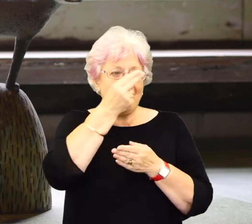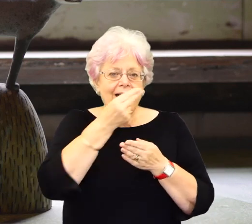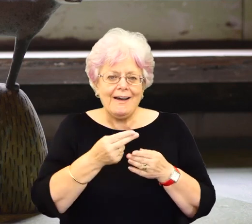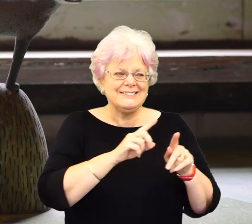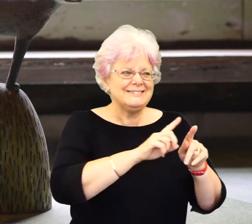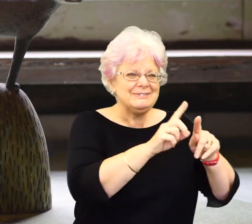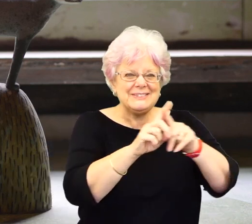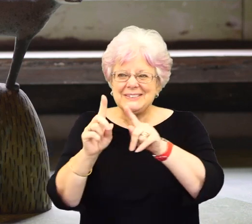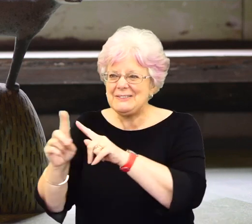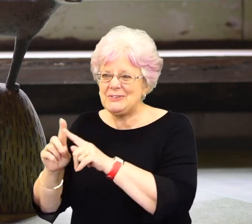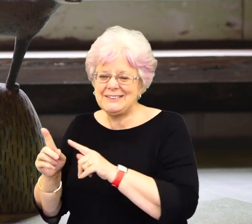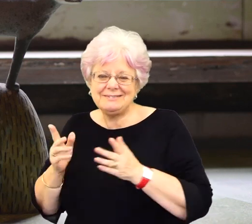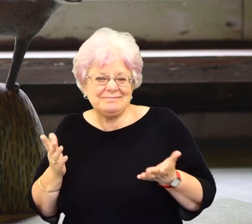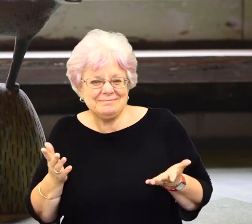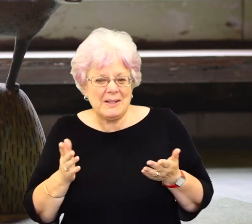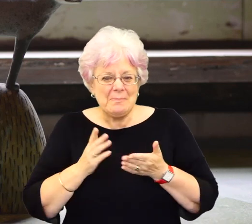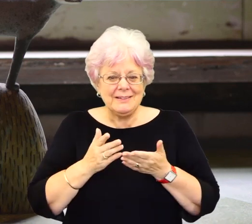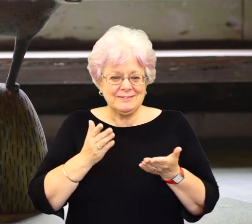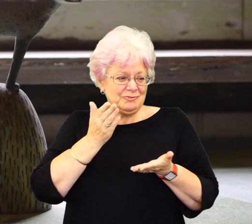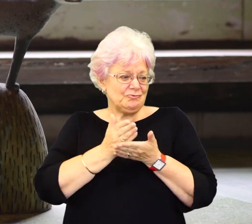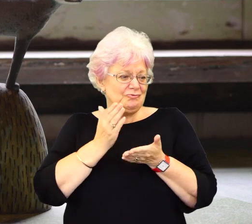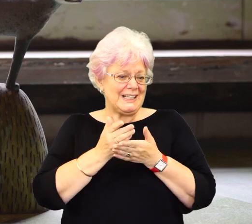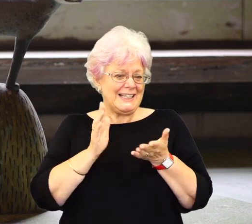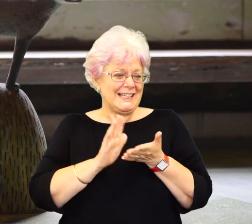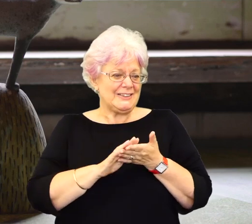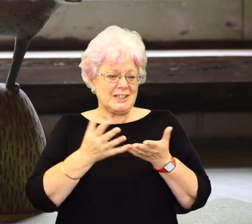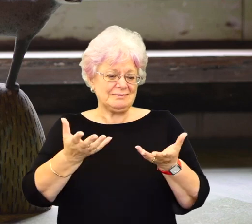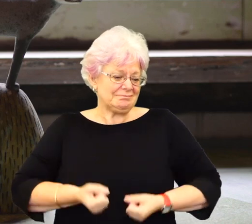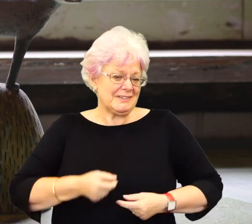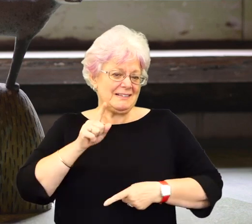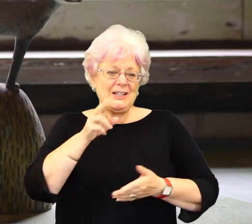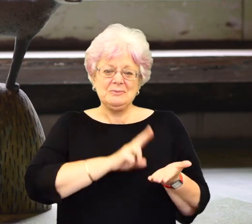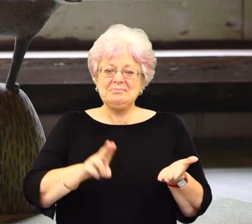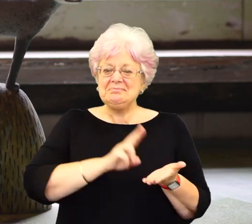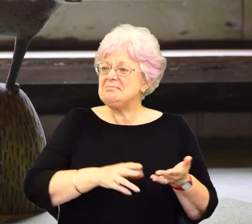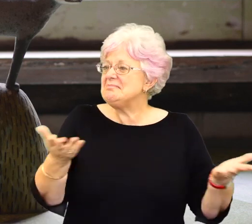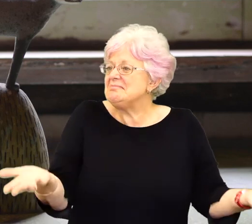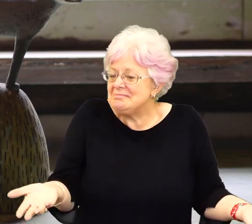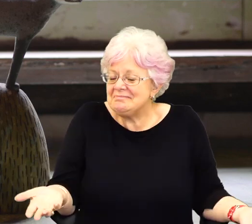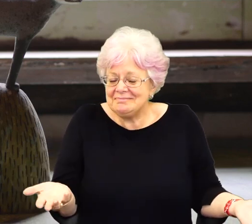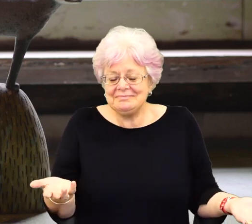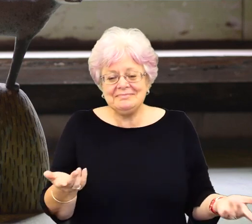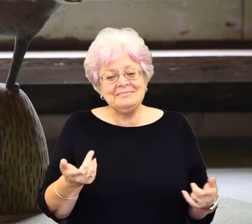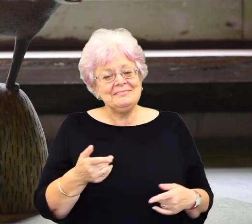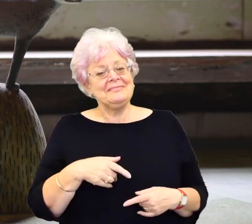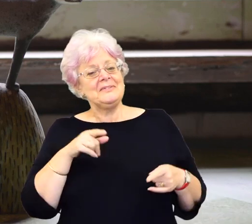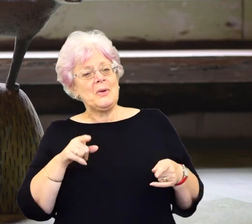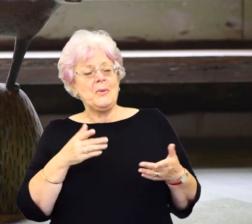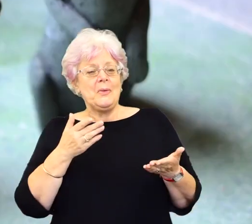art and making from, from not knowing, not knowing when it wasn't happening. No, exactly. So, suppose it was